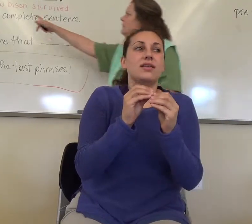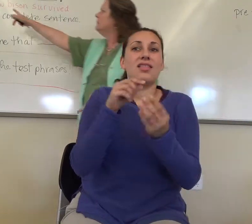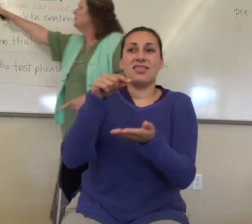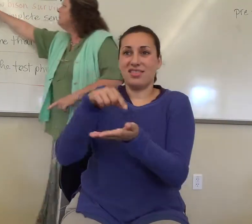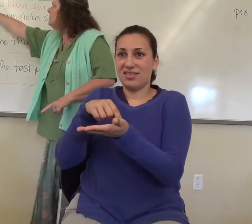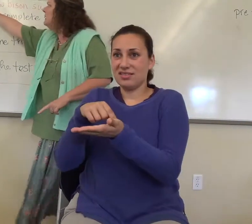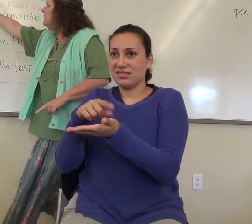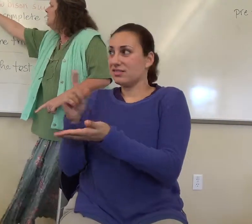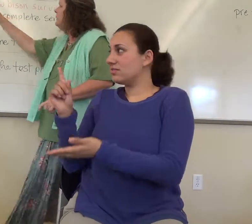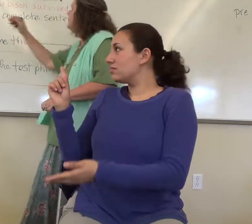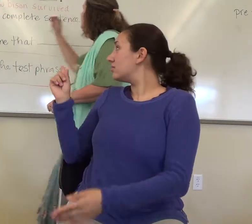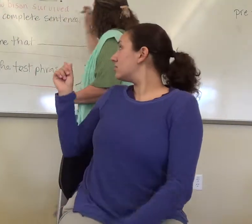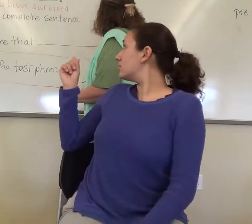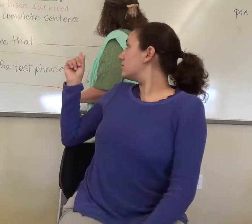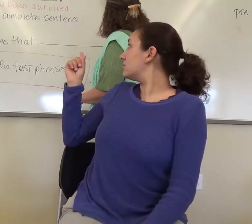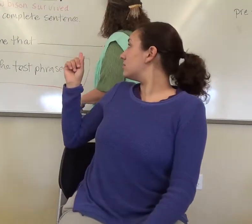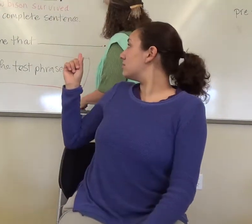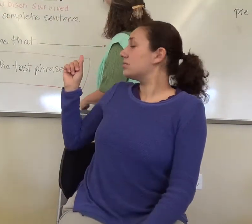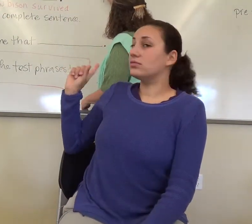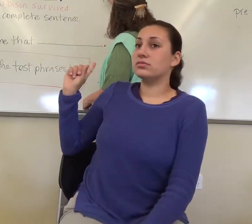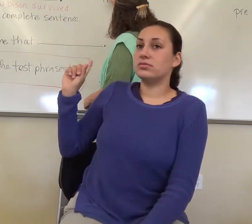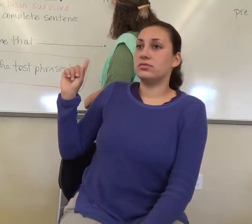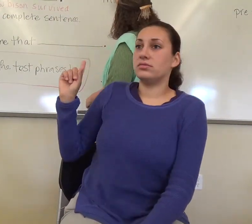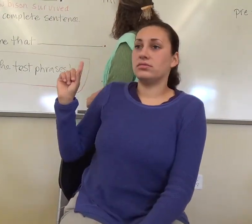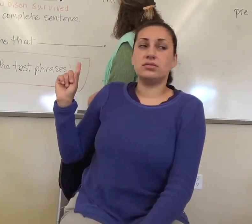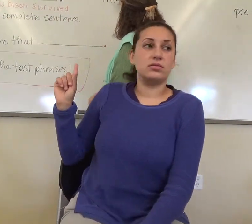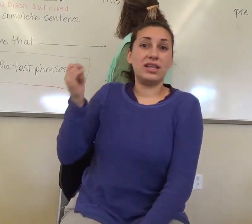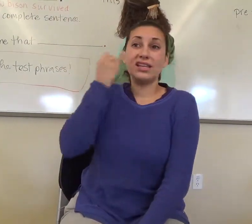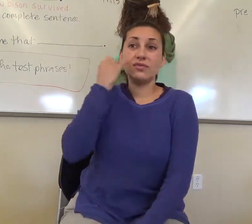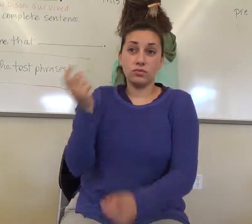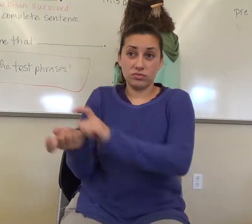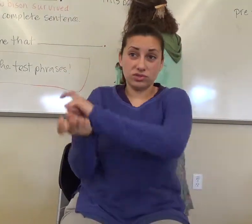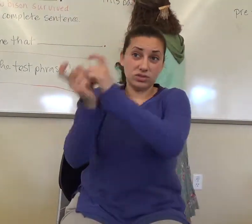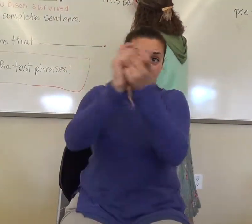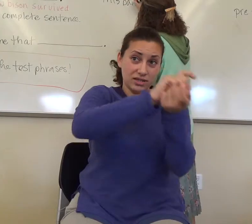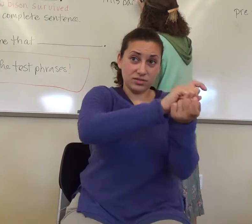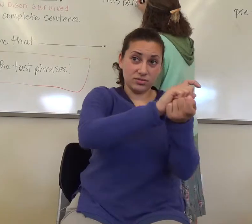head to this. Because if you do this.